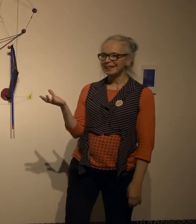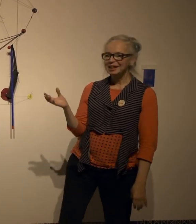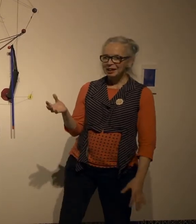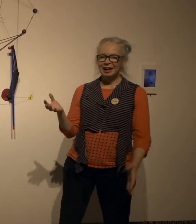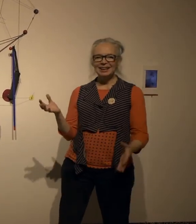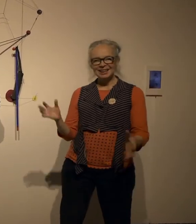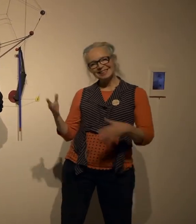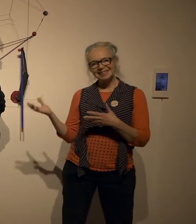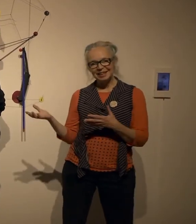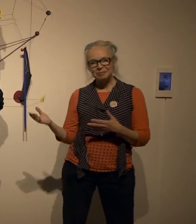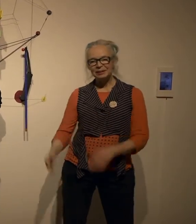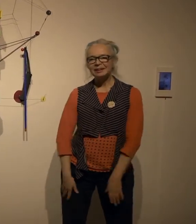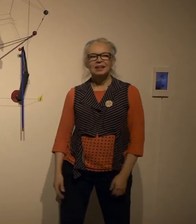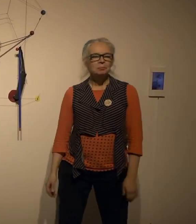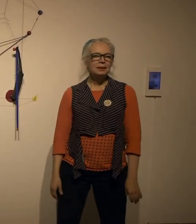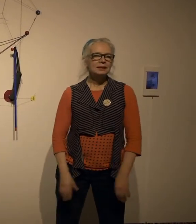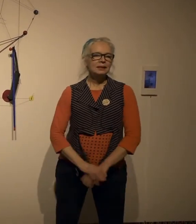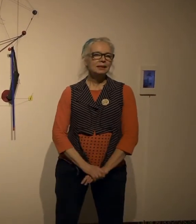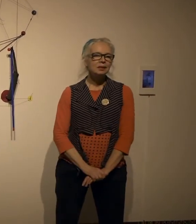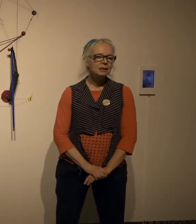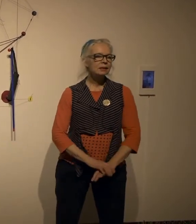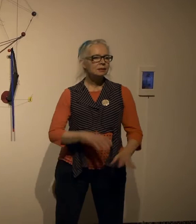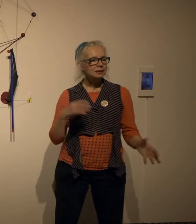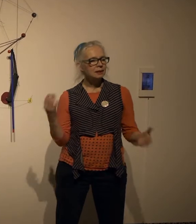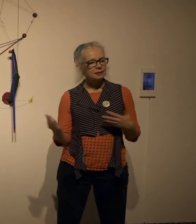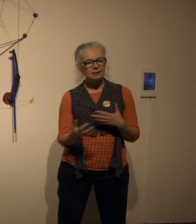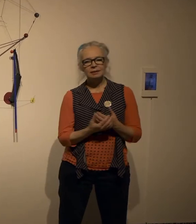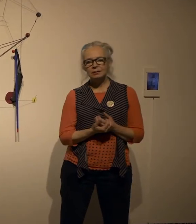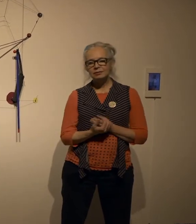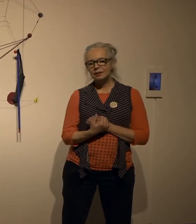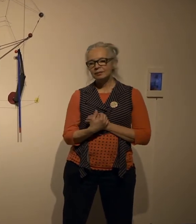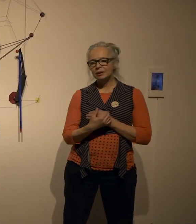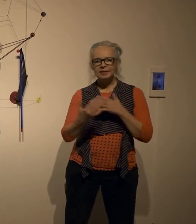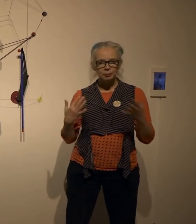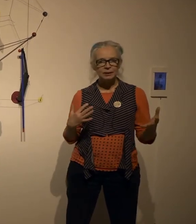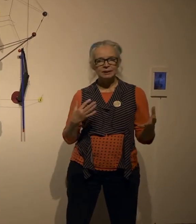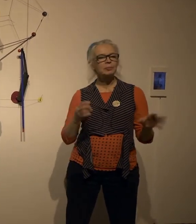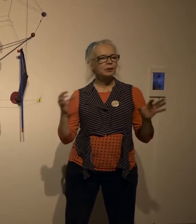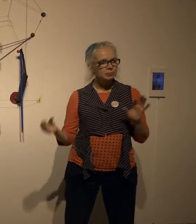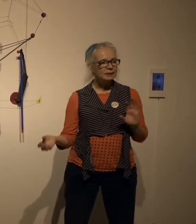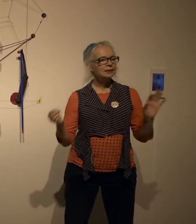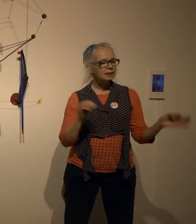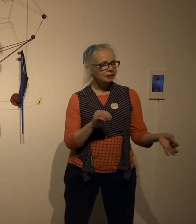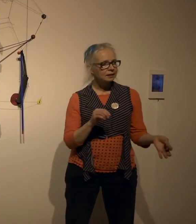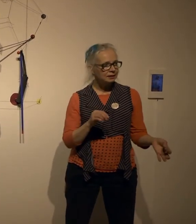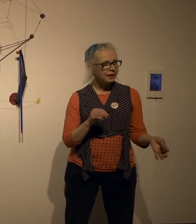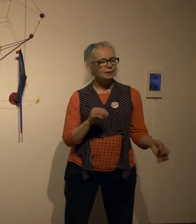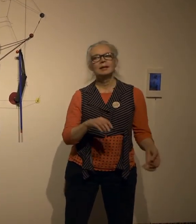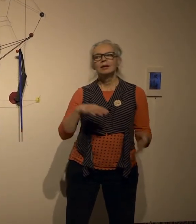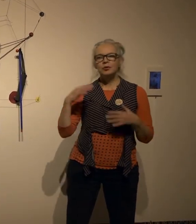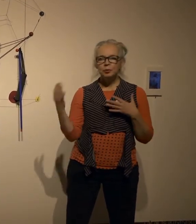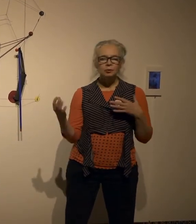something else to say about it but as a result this idea of our separateness but our ability to kind of